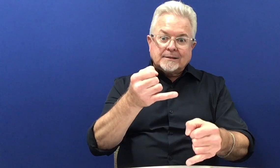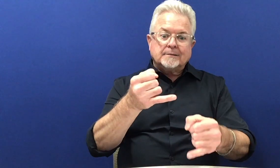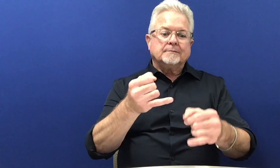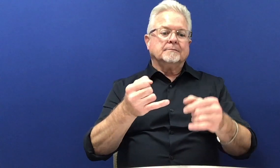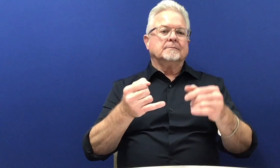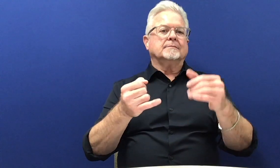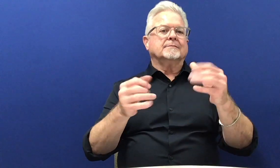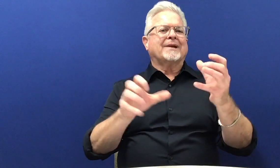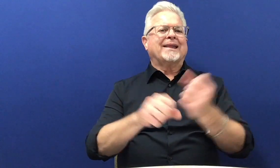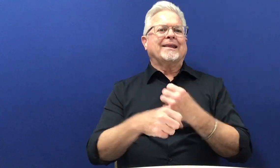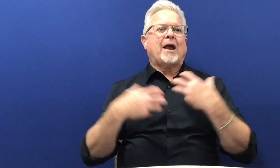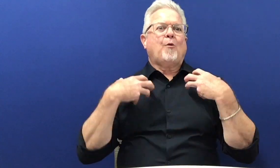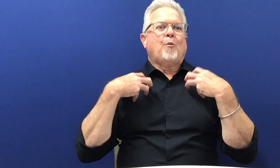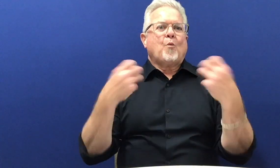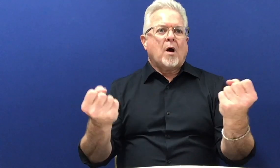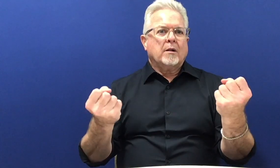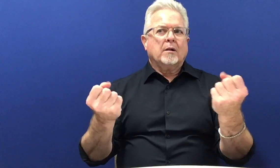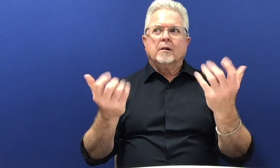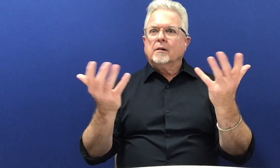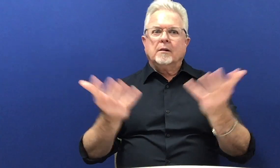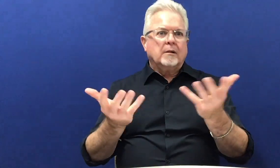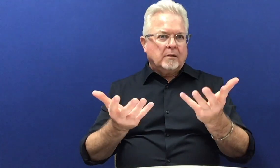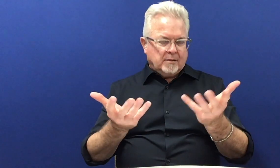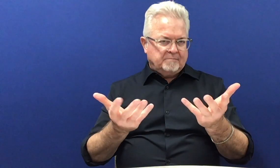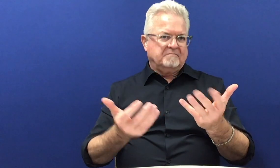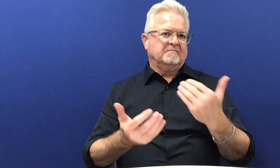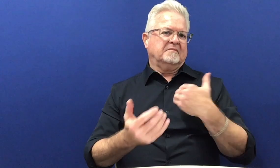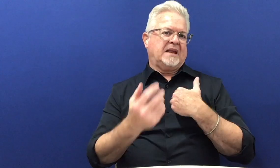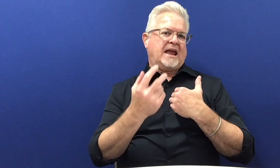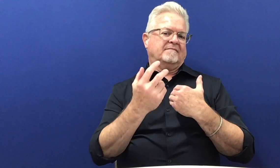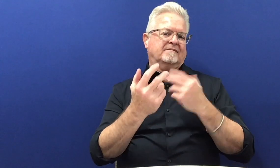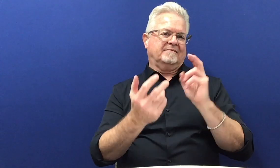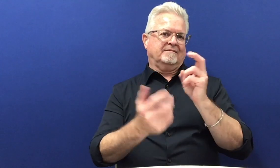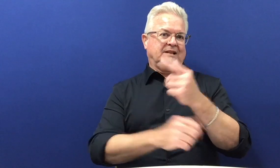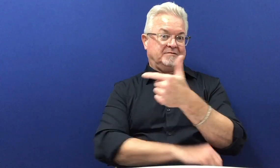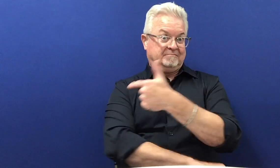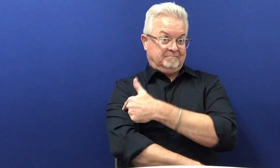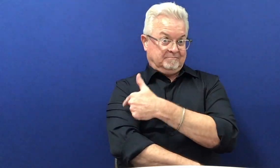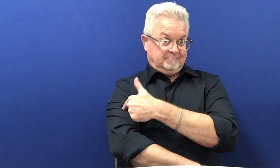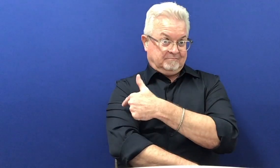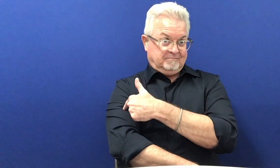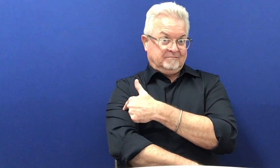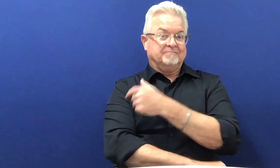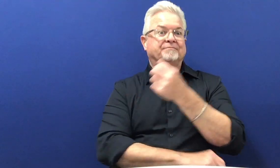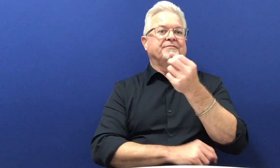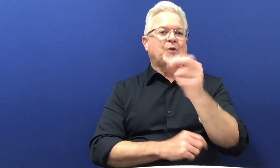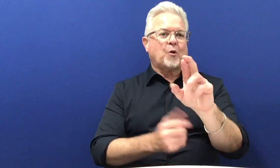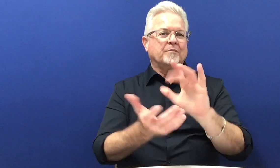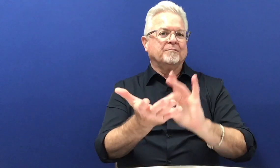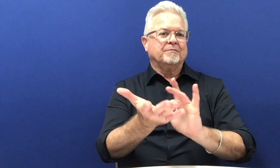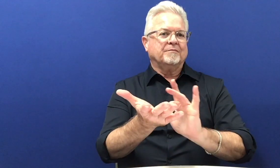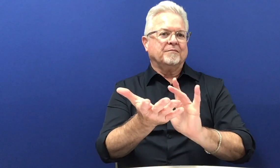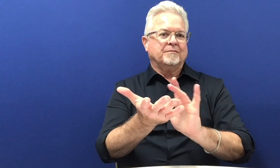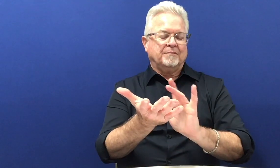And lastly, how to get well. Let's talk about recovery. Of course, I mentioned